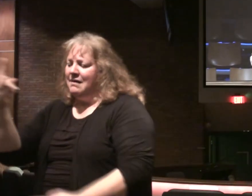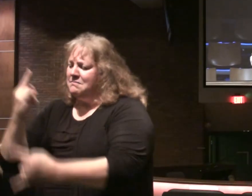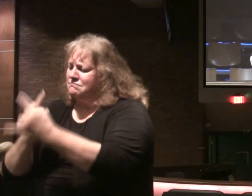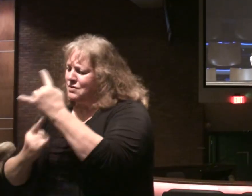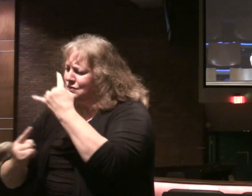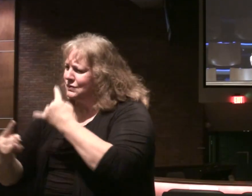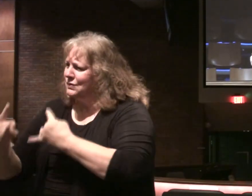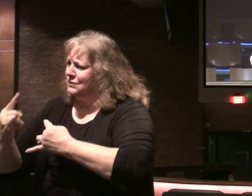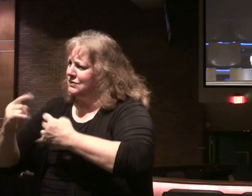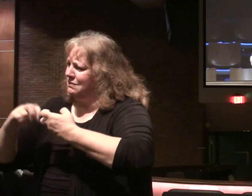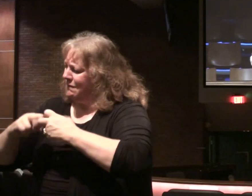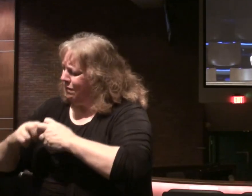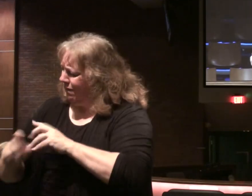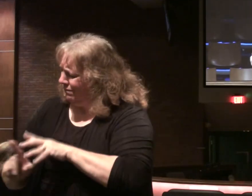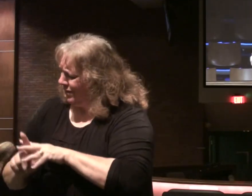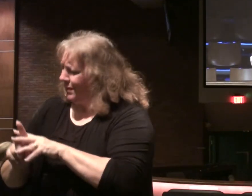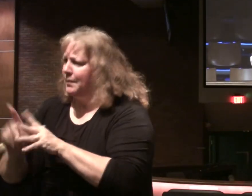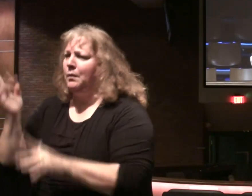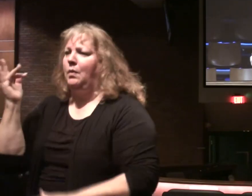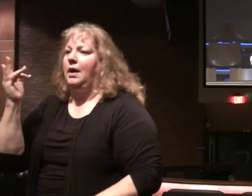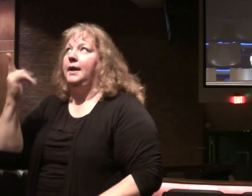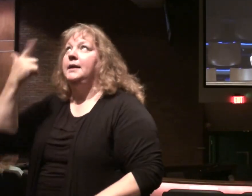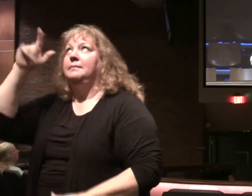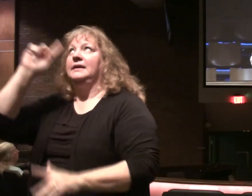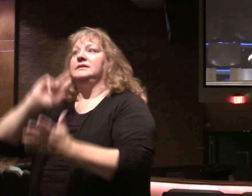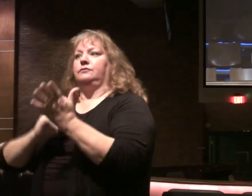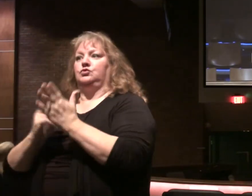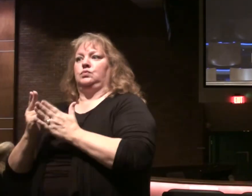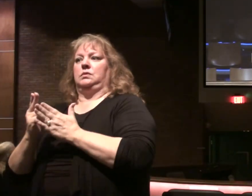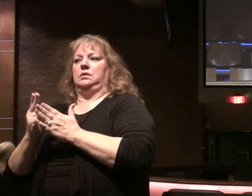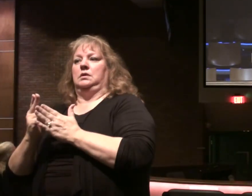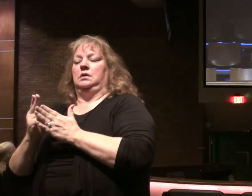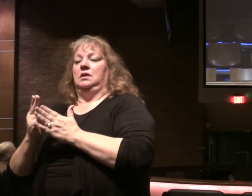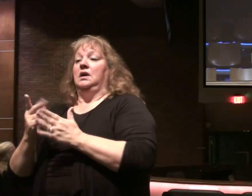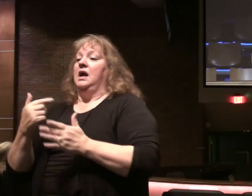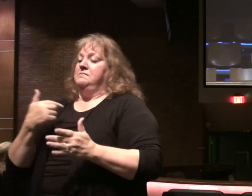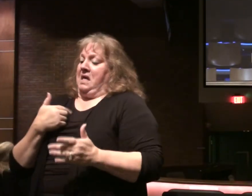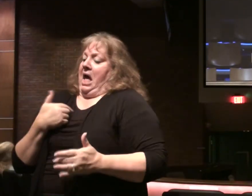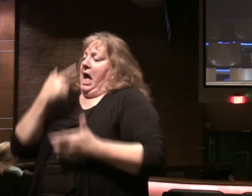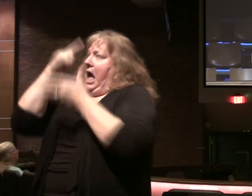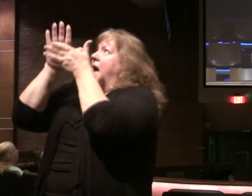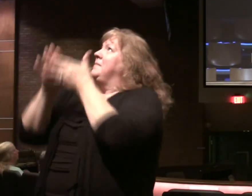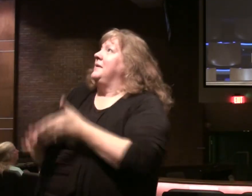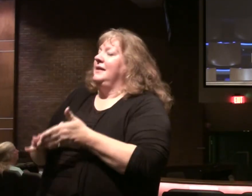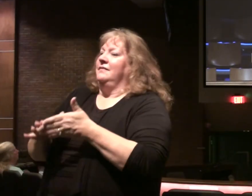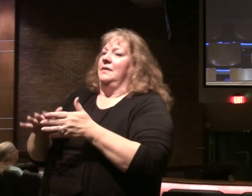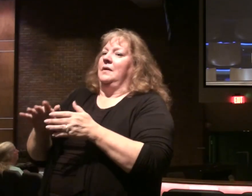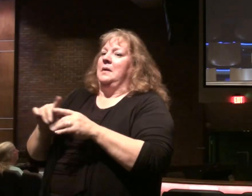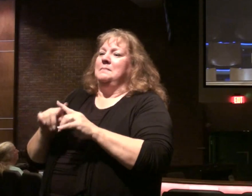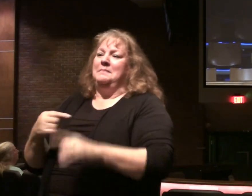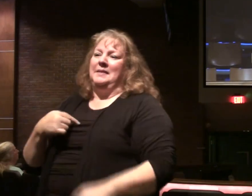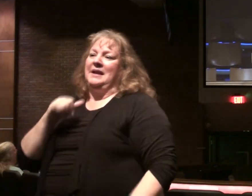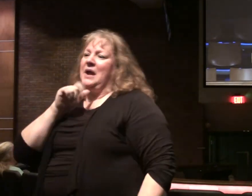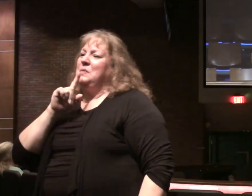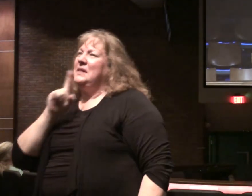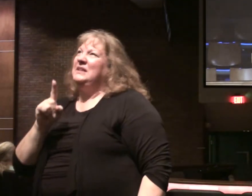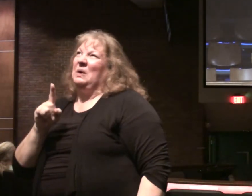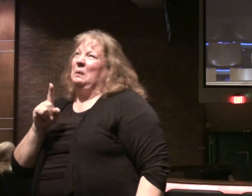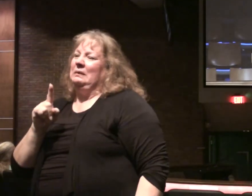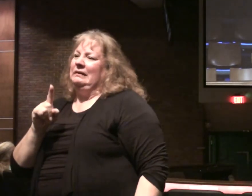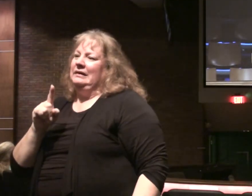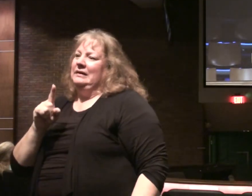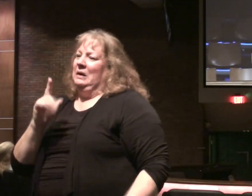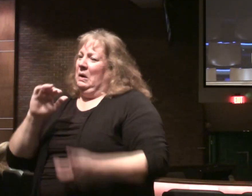The afflictions come. Because of the word. If you just say you're a believer. But you don't really. Hold to.